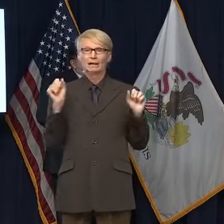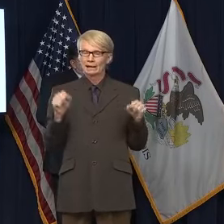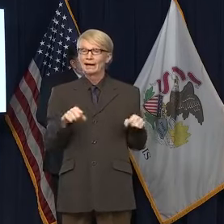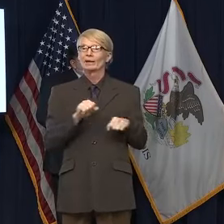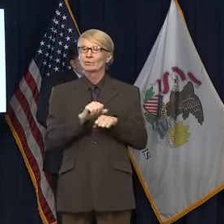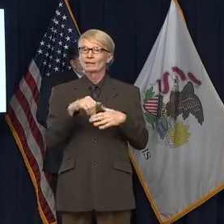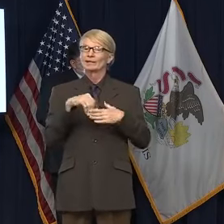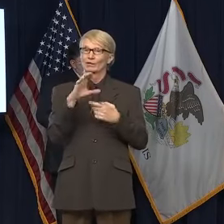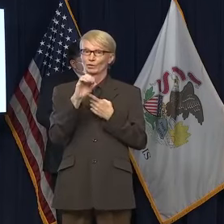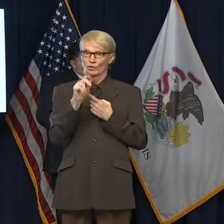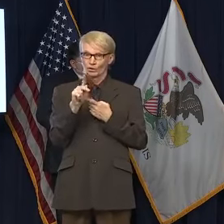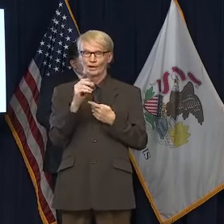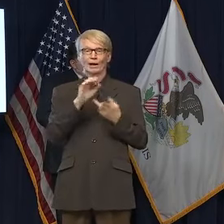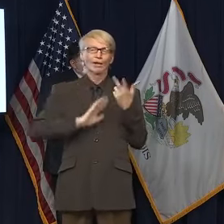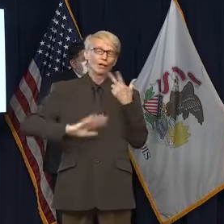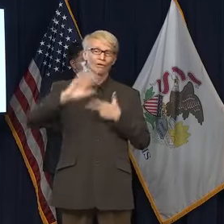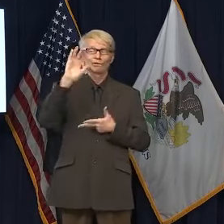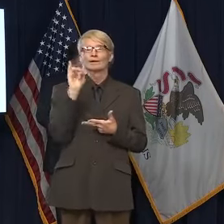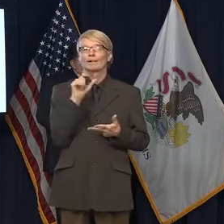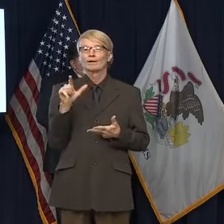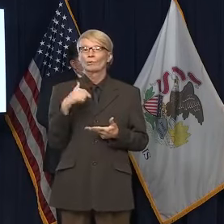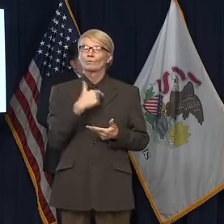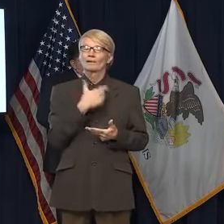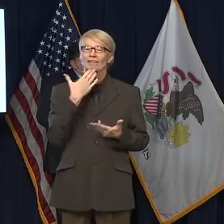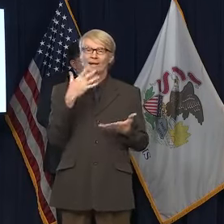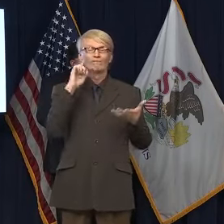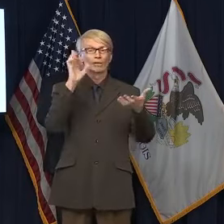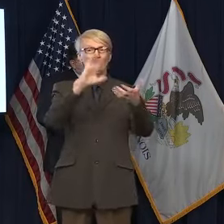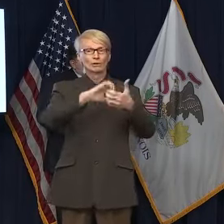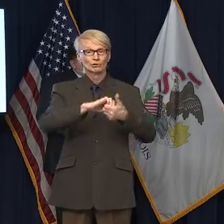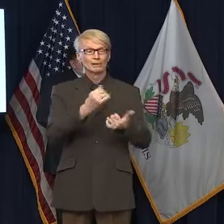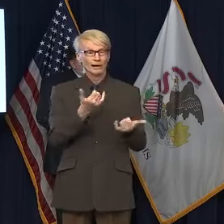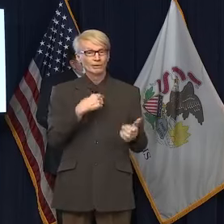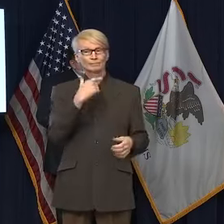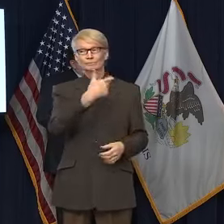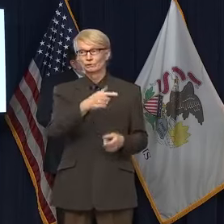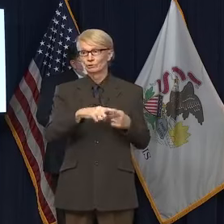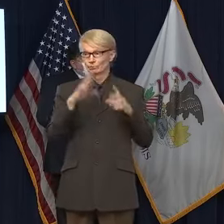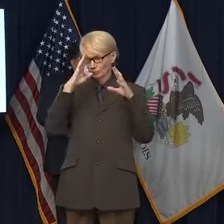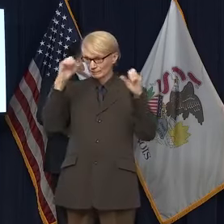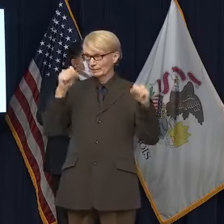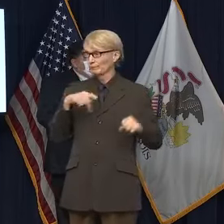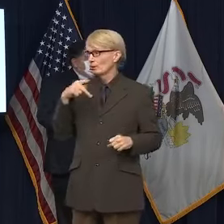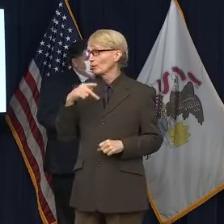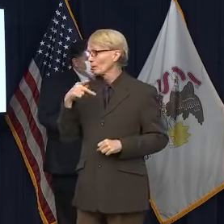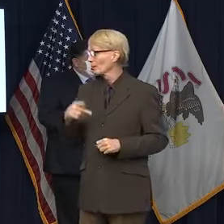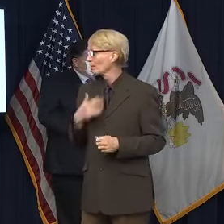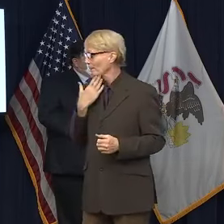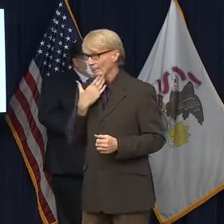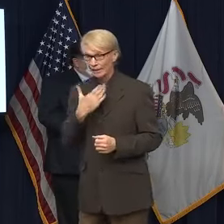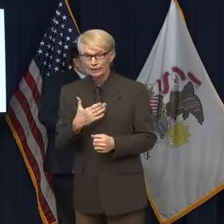We thank them for their continued partnership. And with that, I'd like to turn it over to President Preckwinkle. Thank you.